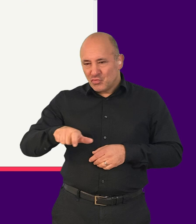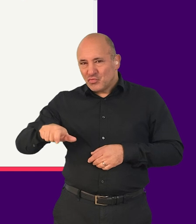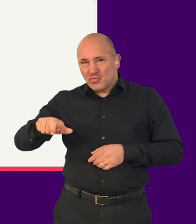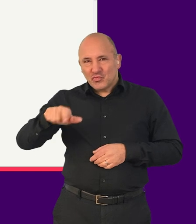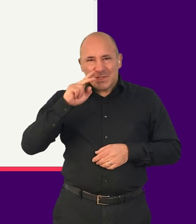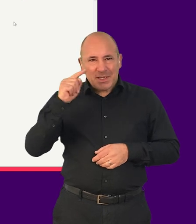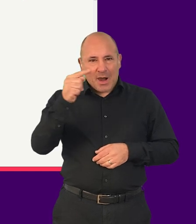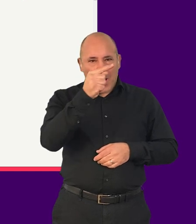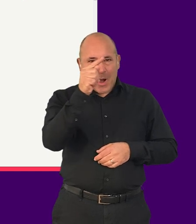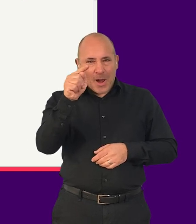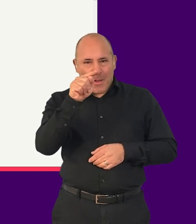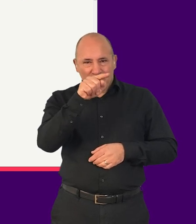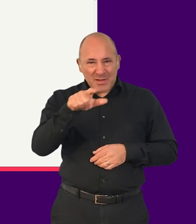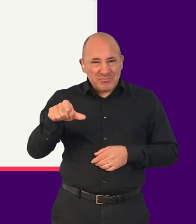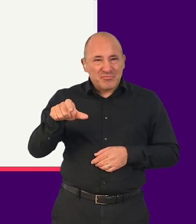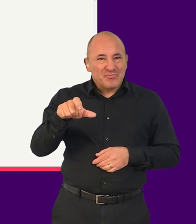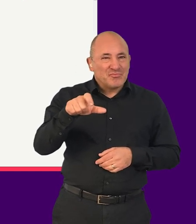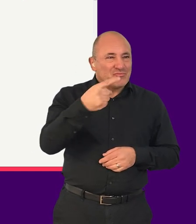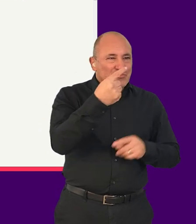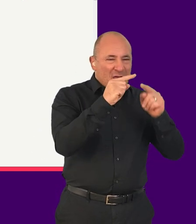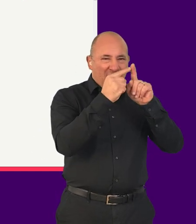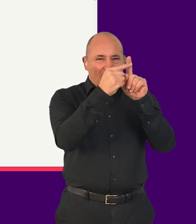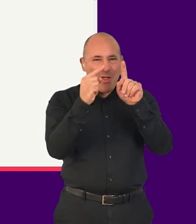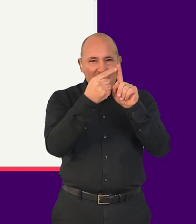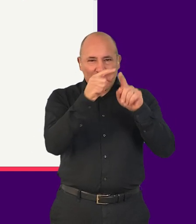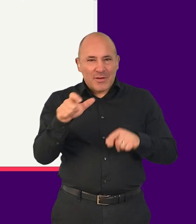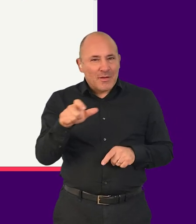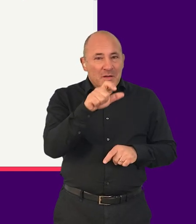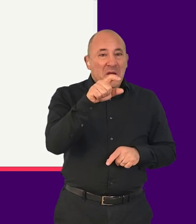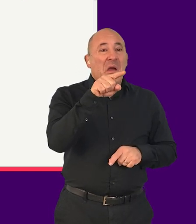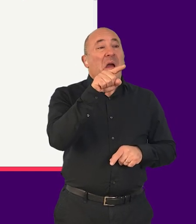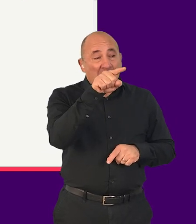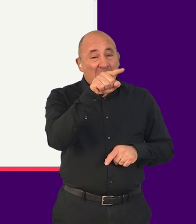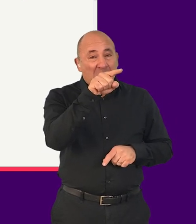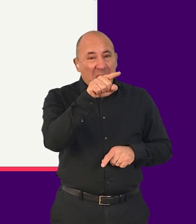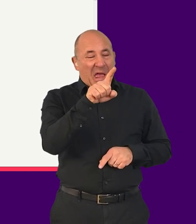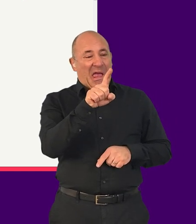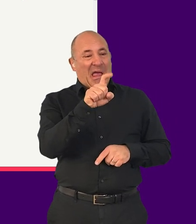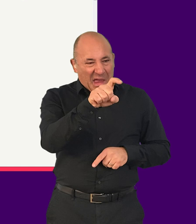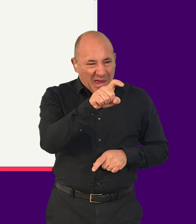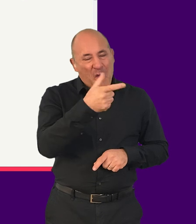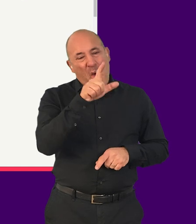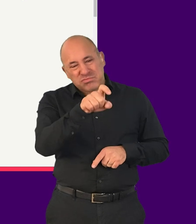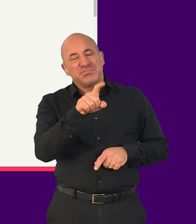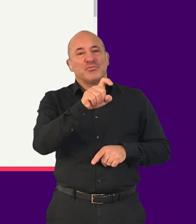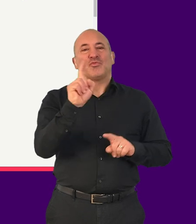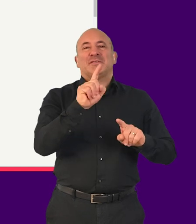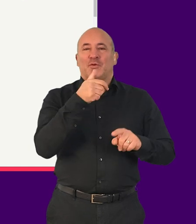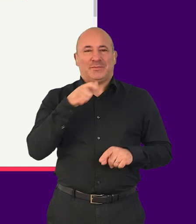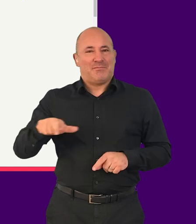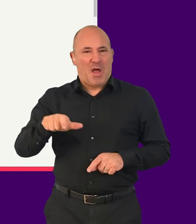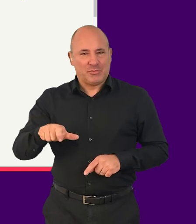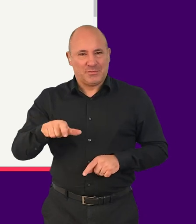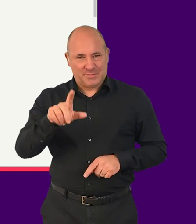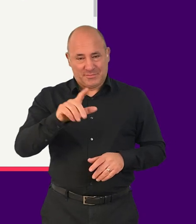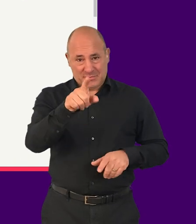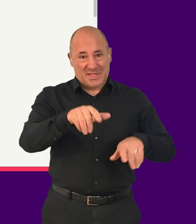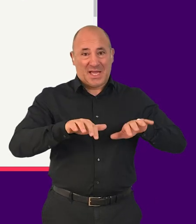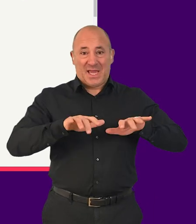where to point it, follow the visible mouse cursor until you get where you want, then interact with the content. When you use a keyboard,